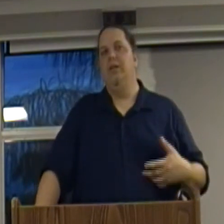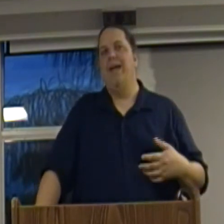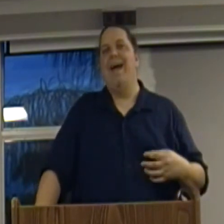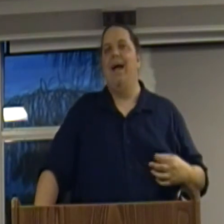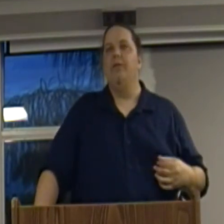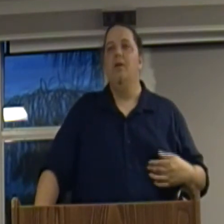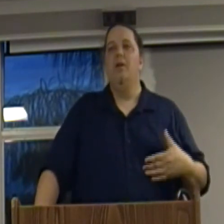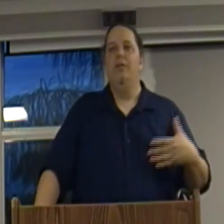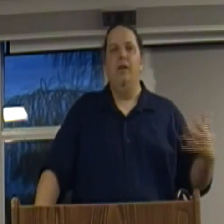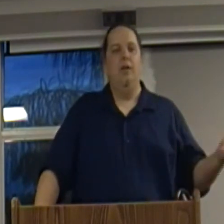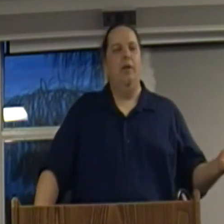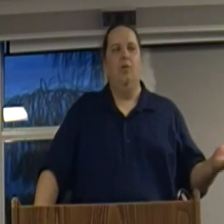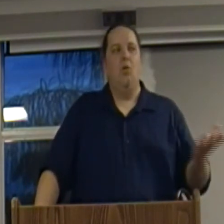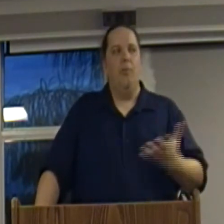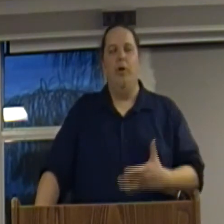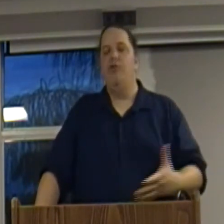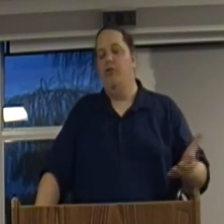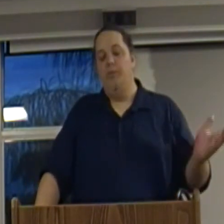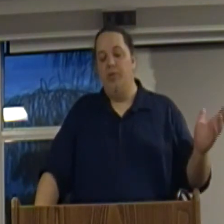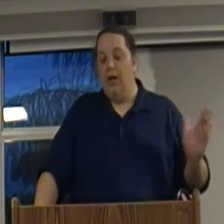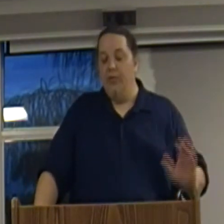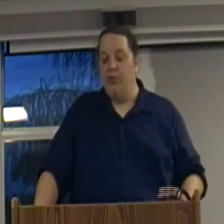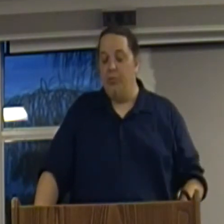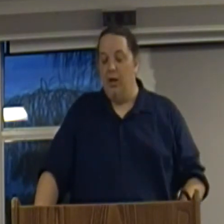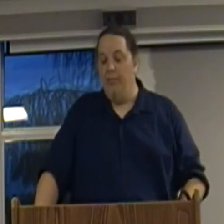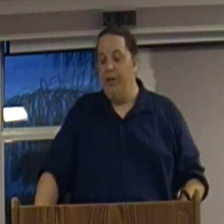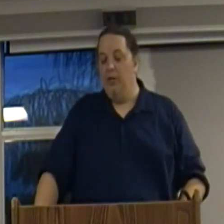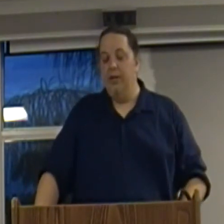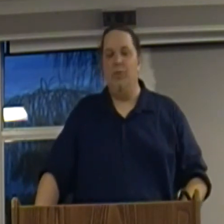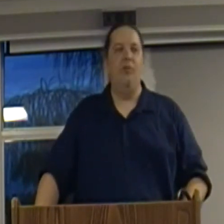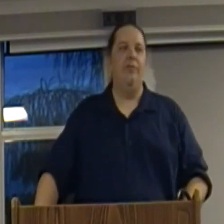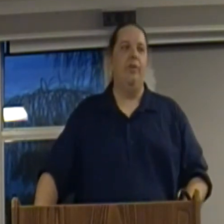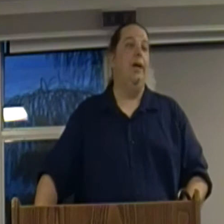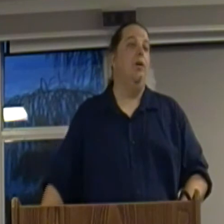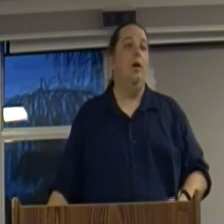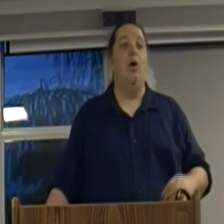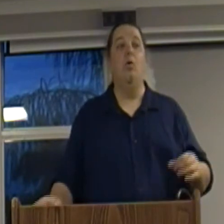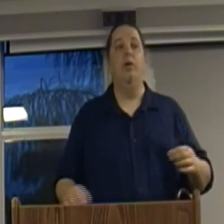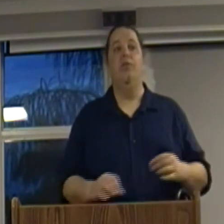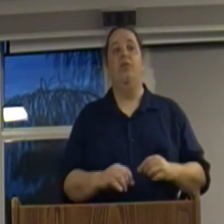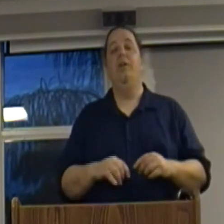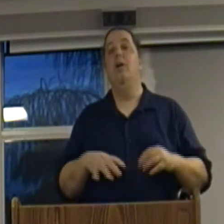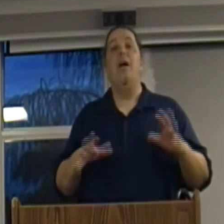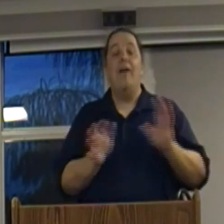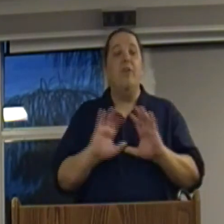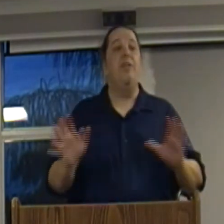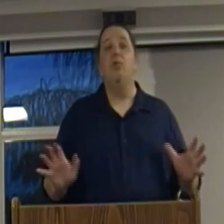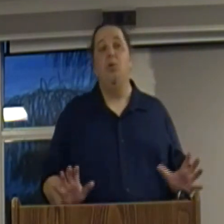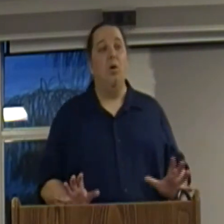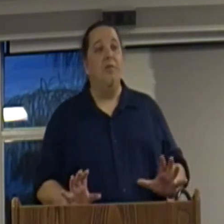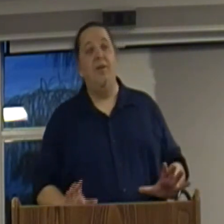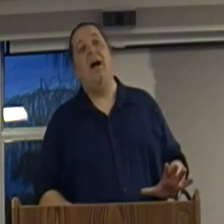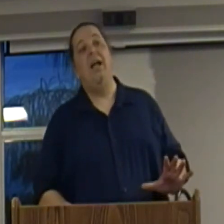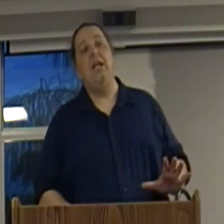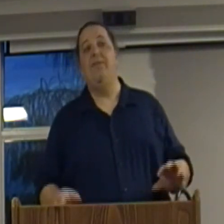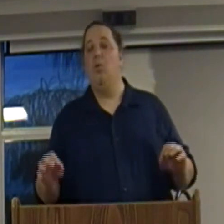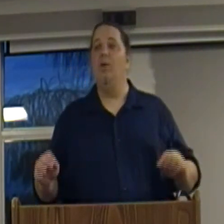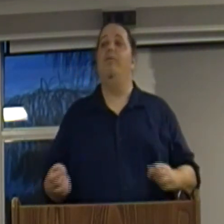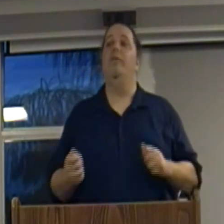looking at the, you know, corporations themselves as a problem, they'll look at specific, like, oh, there's this, you know, everything would work fine if it weren't for